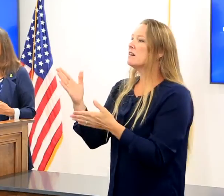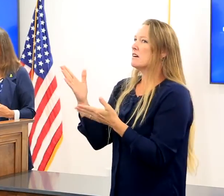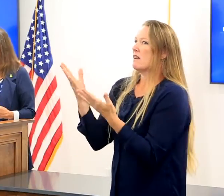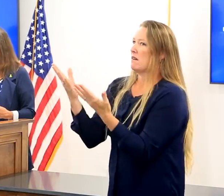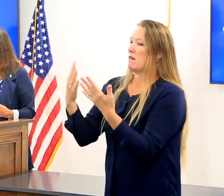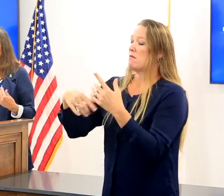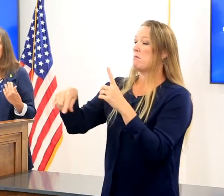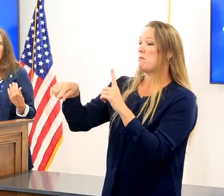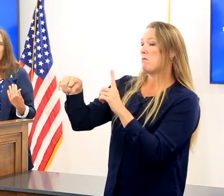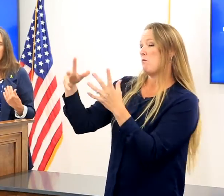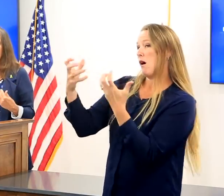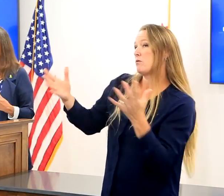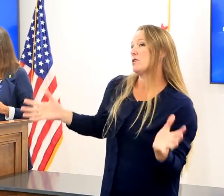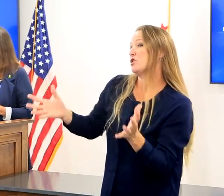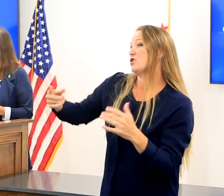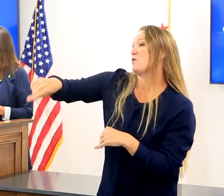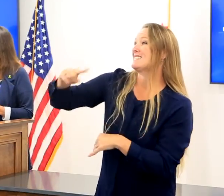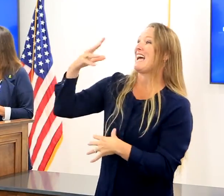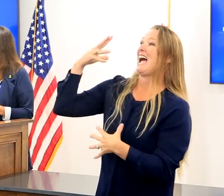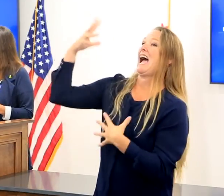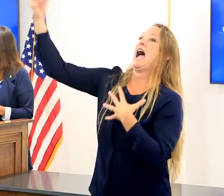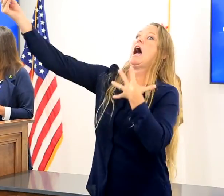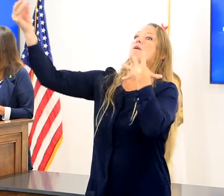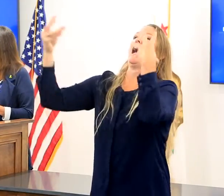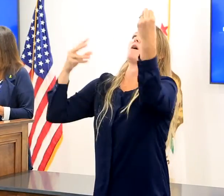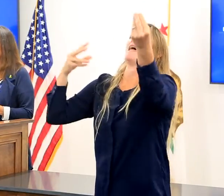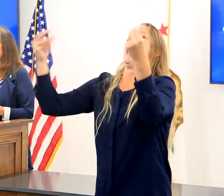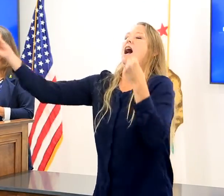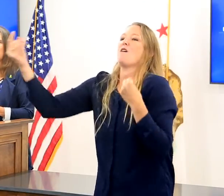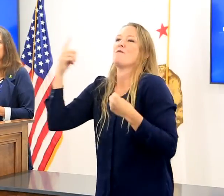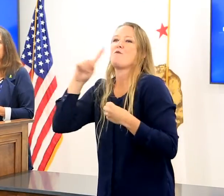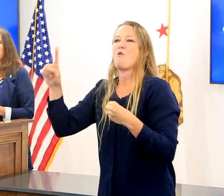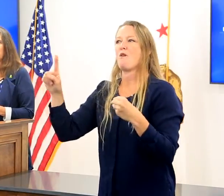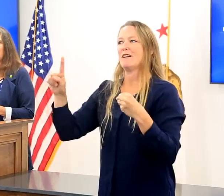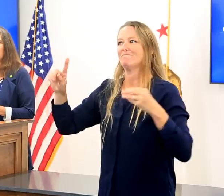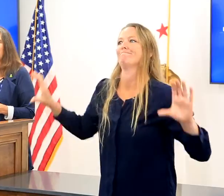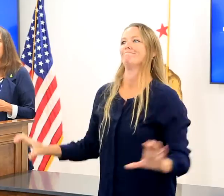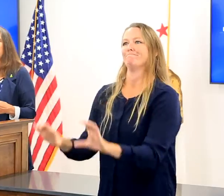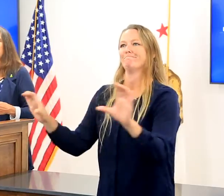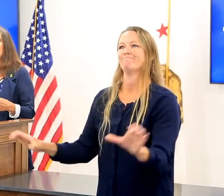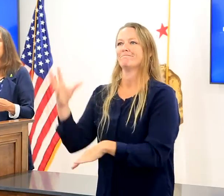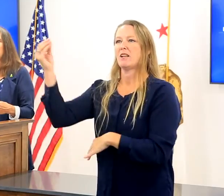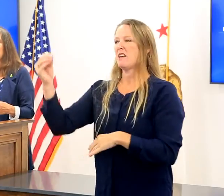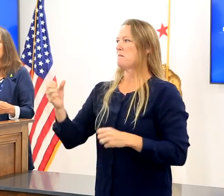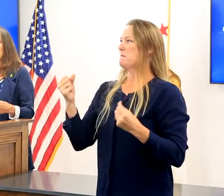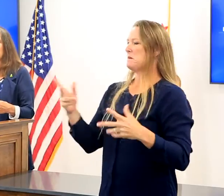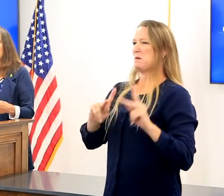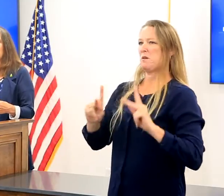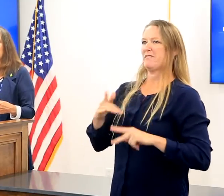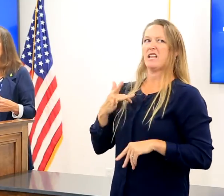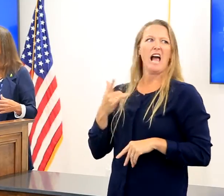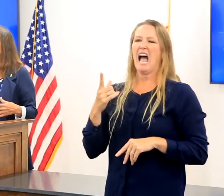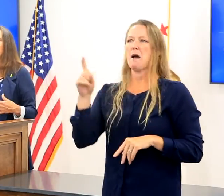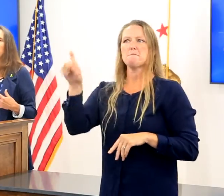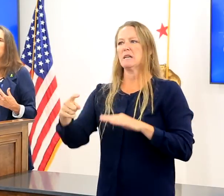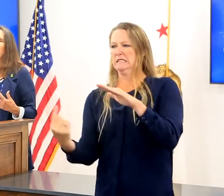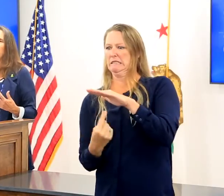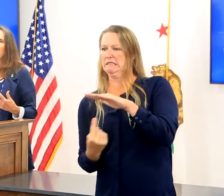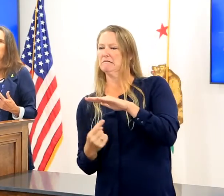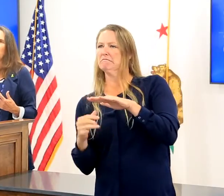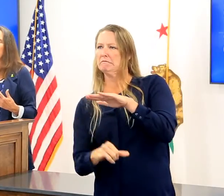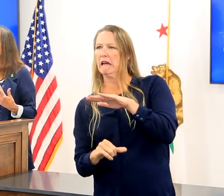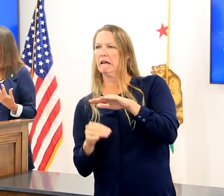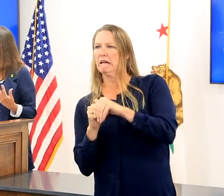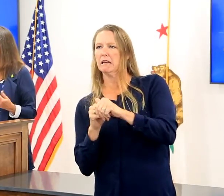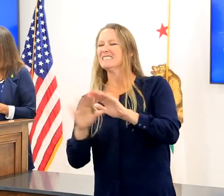you can. We encourage, and Dr. Borenstein encourages people to get outside for some daily activity. It's safe to do so. We want you to